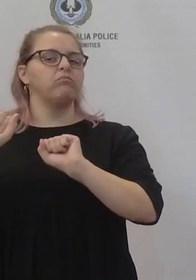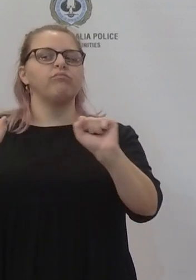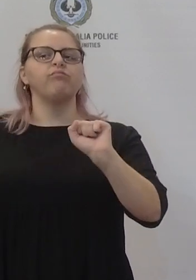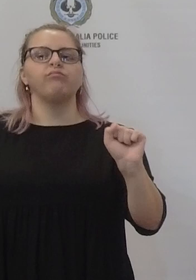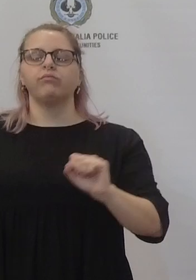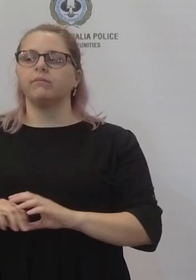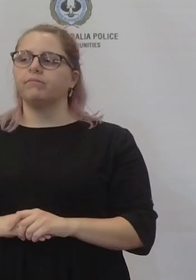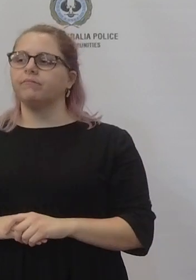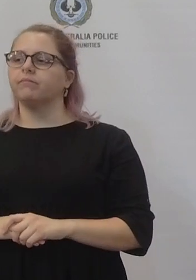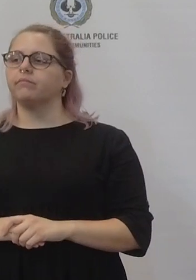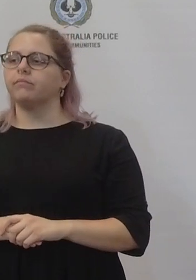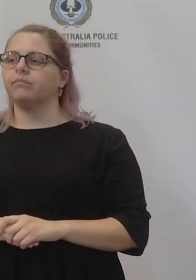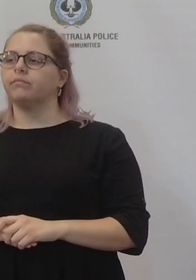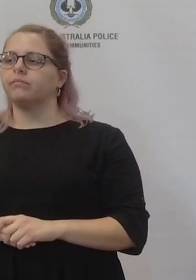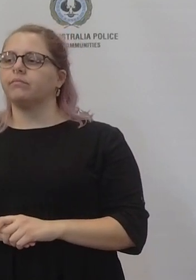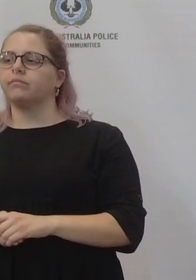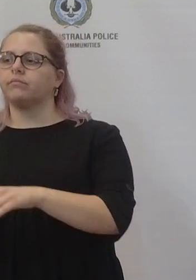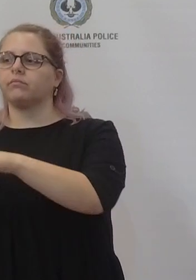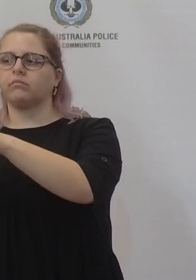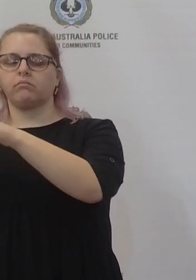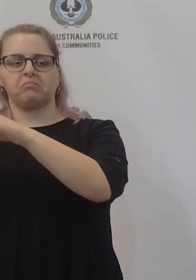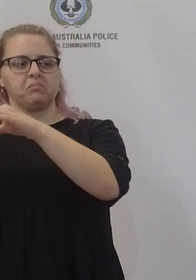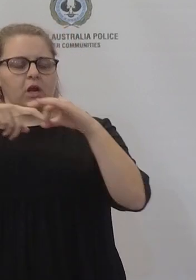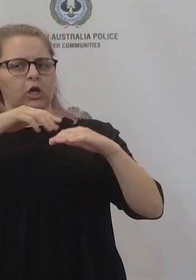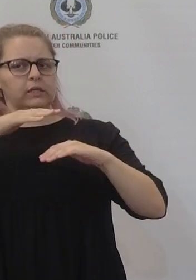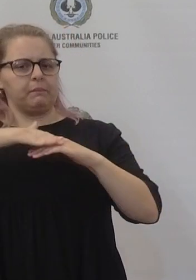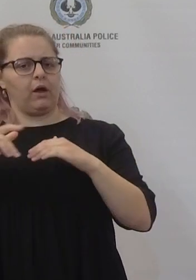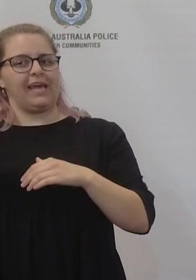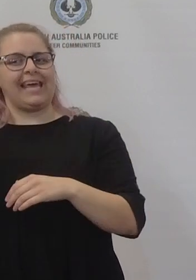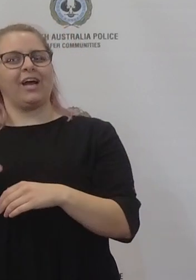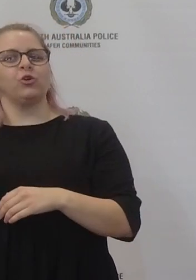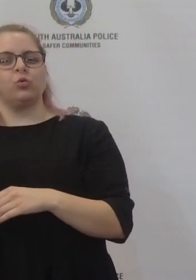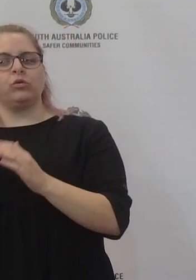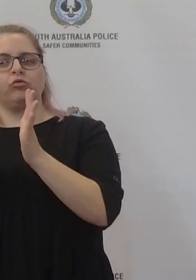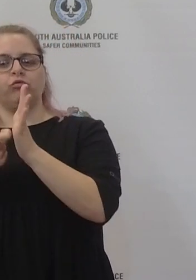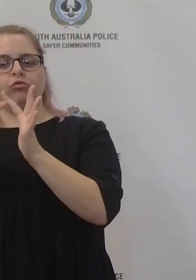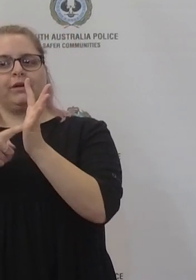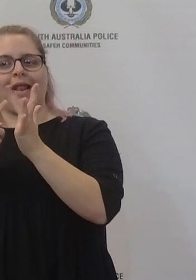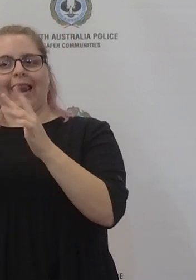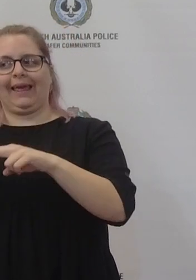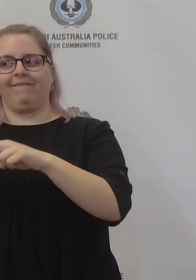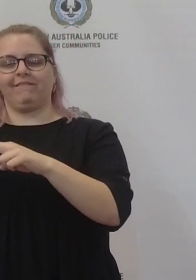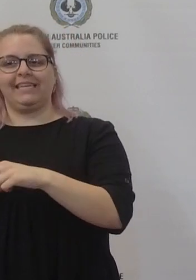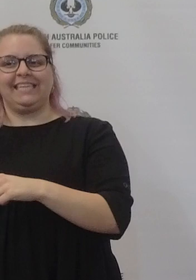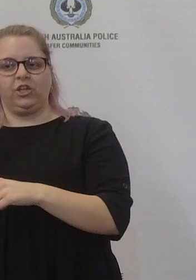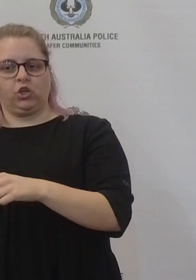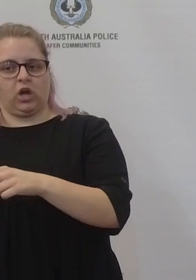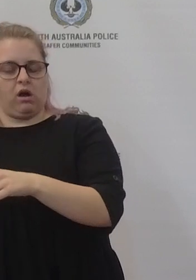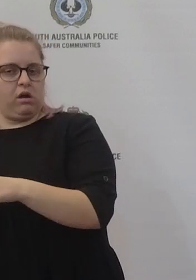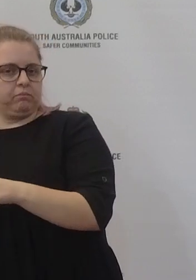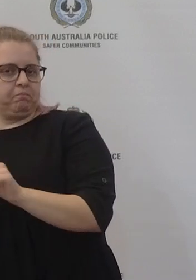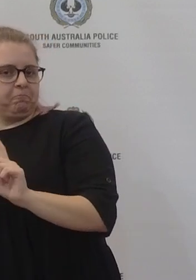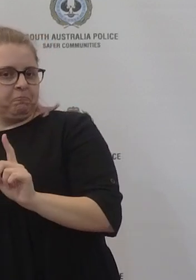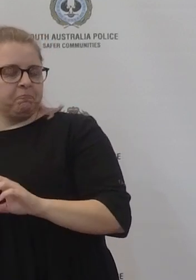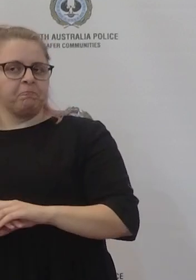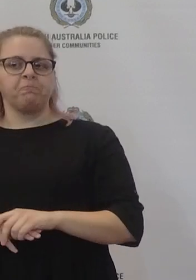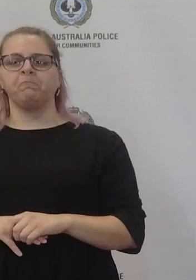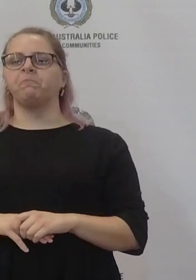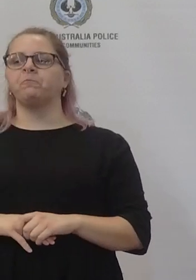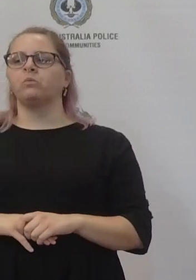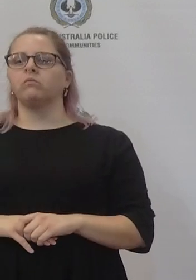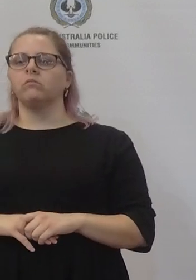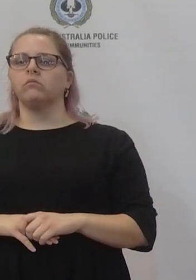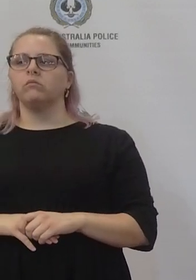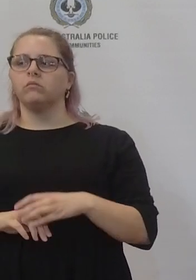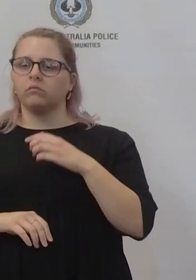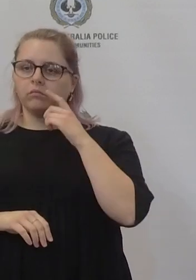state of your temporary relief teacher workforce? There was obviously a pool of 4,000 at start. How much have you ever been to that? We've been eating into